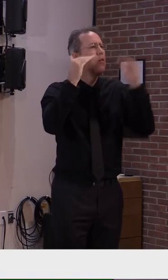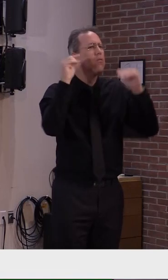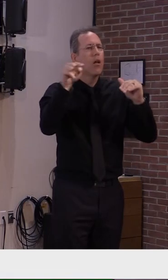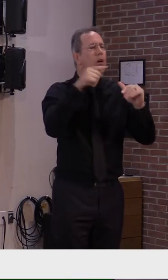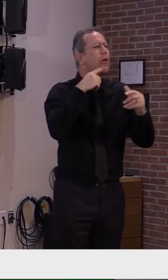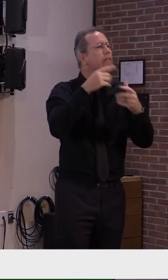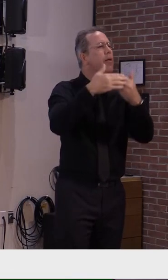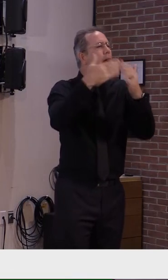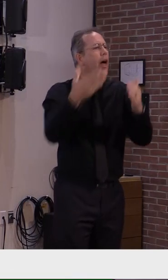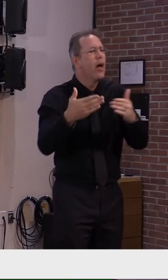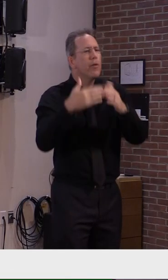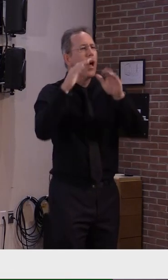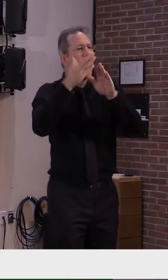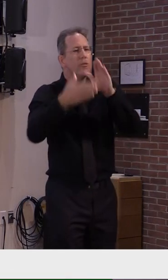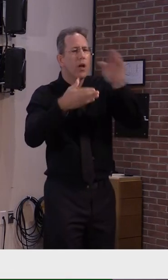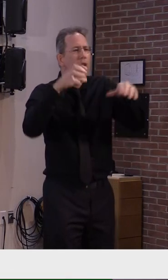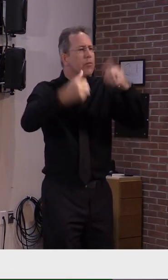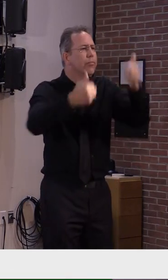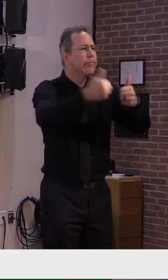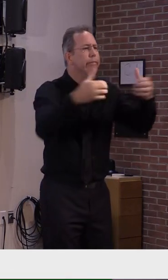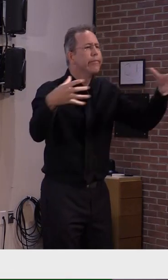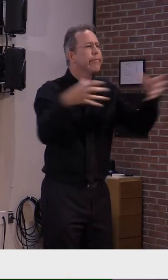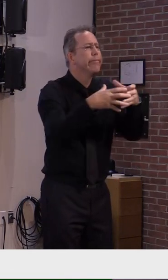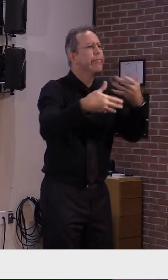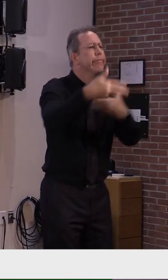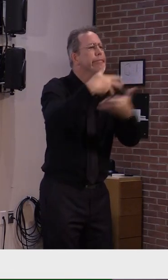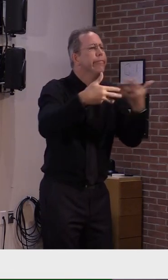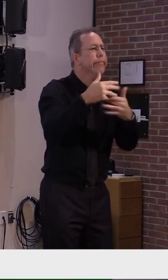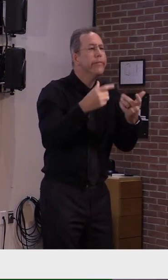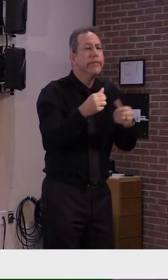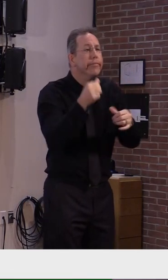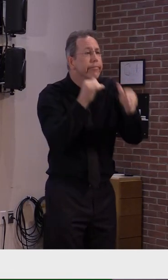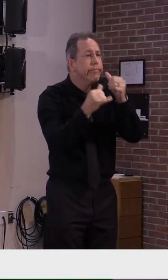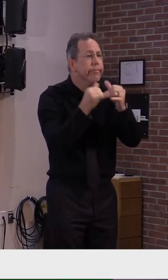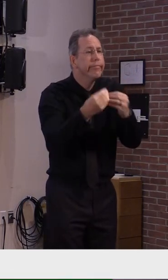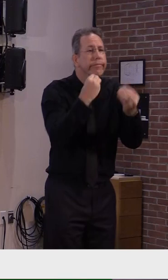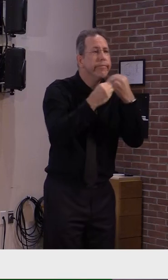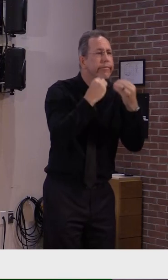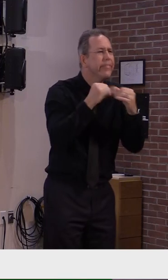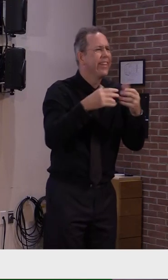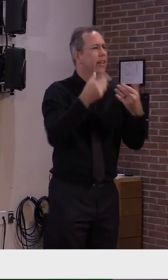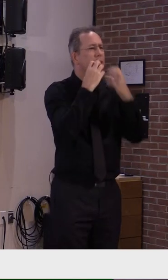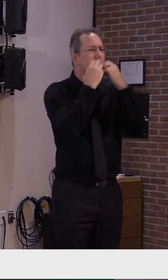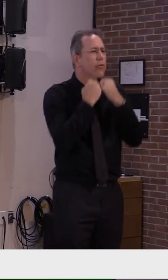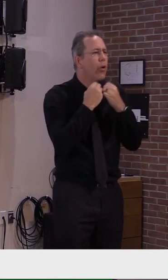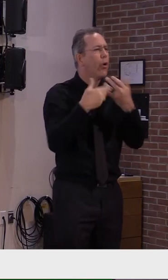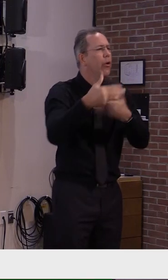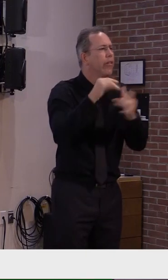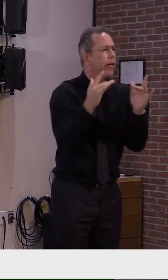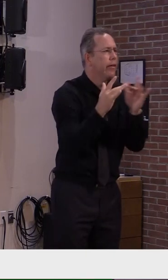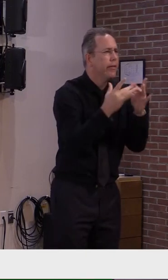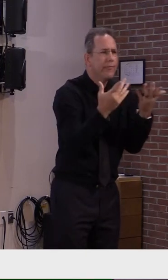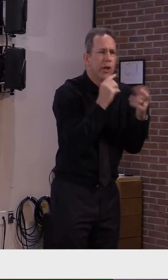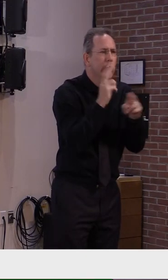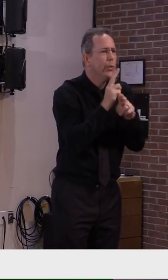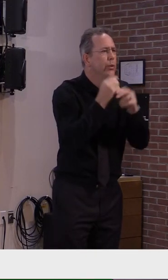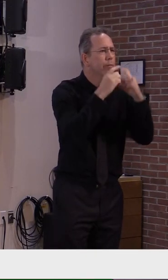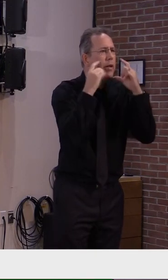and it usually involves alcohol and food with little if any mask wearing and distancing.